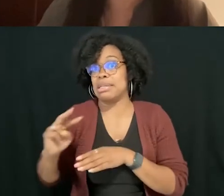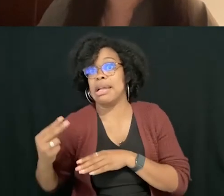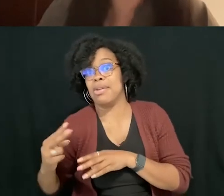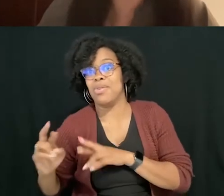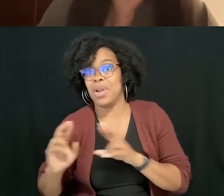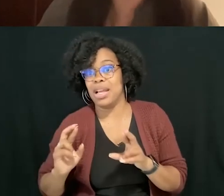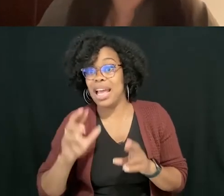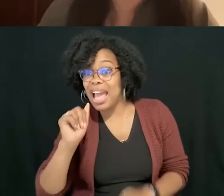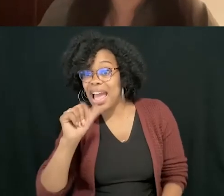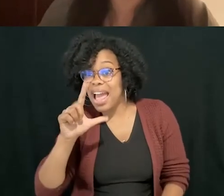Alejandra Espina.